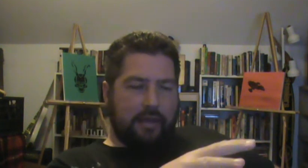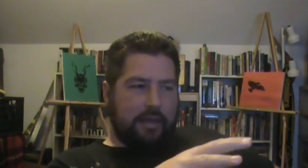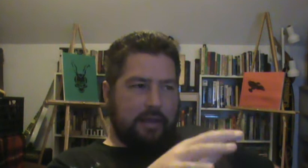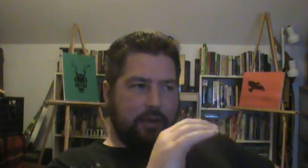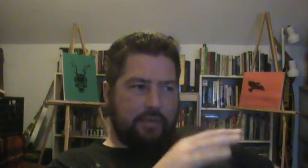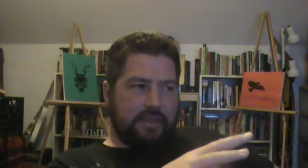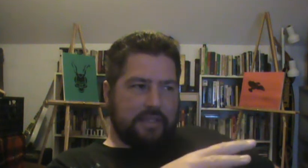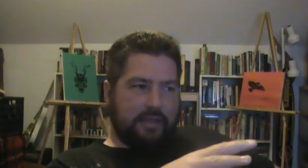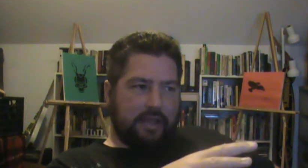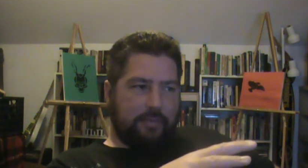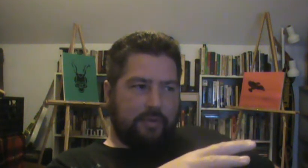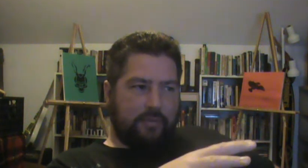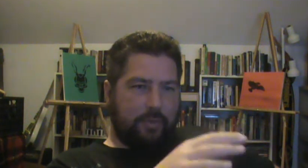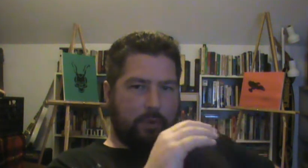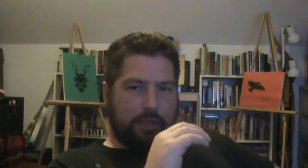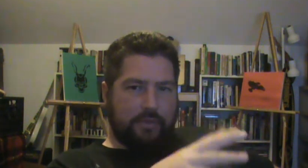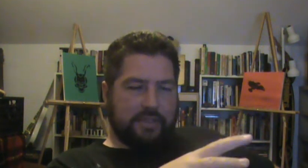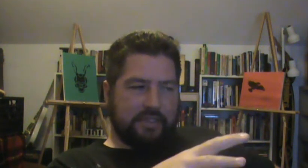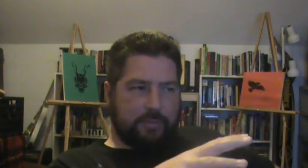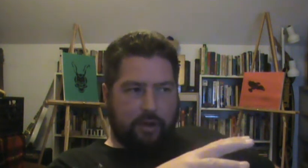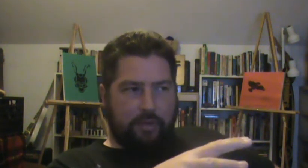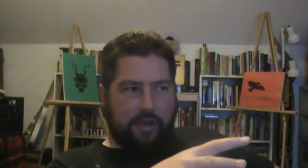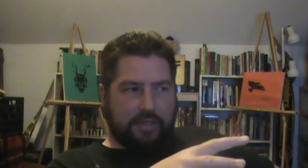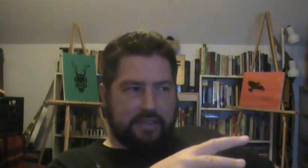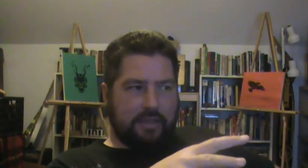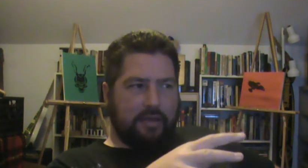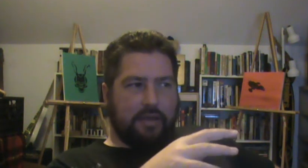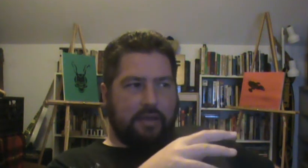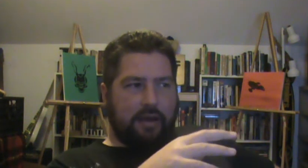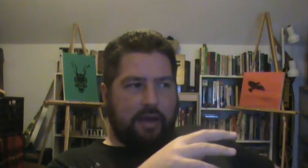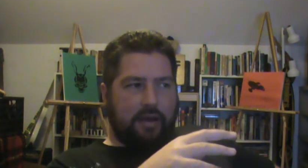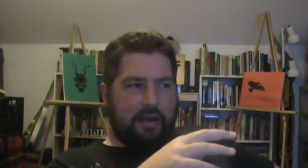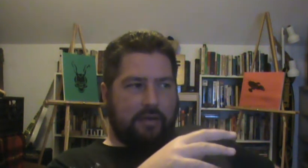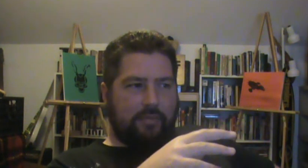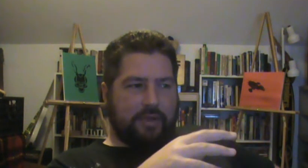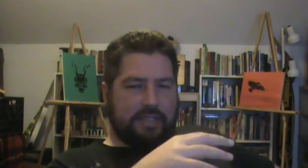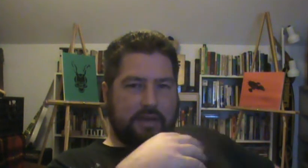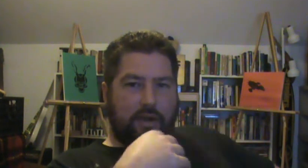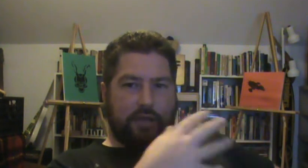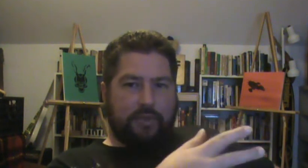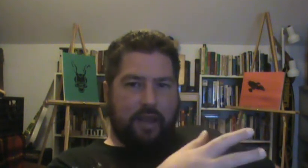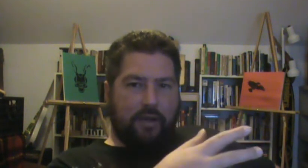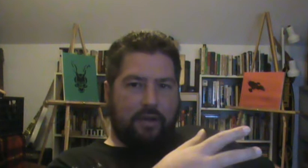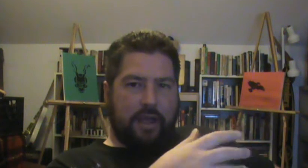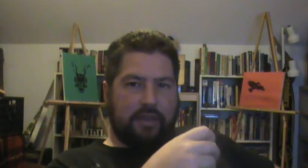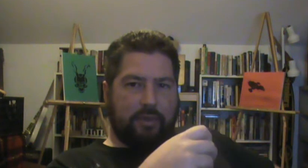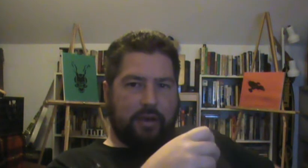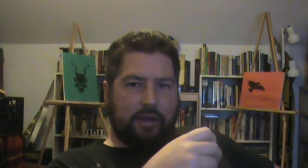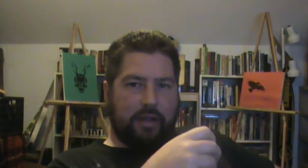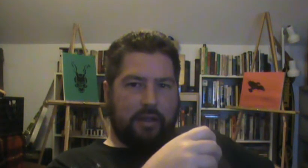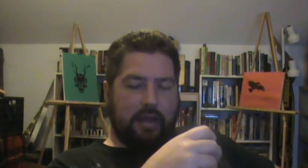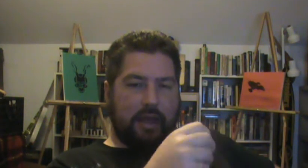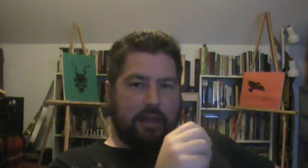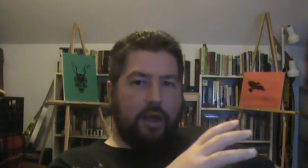here in this clip, when we were using the Spirit Box, we said, are you there? And then we heard a, hello!